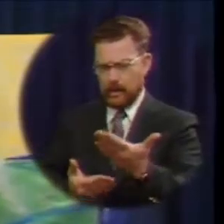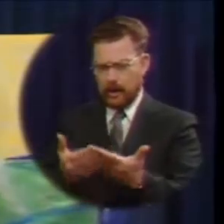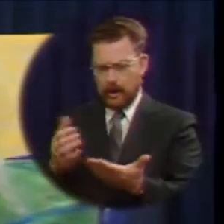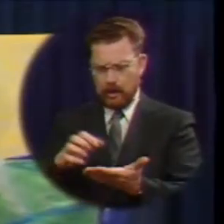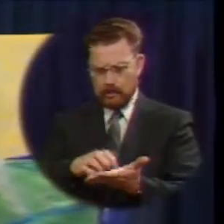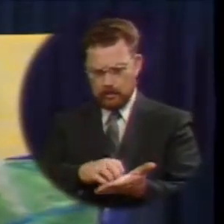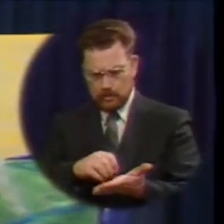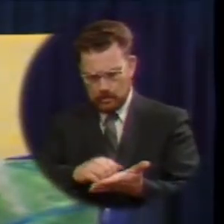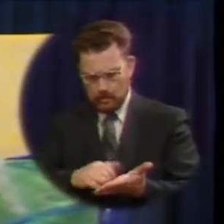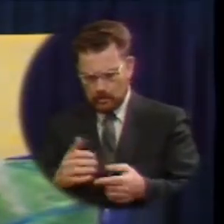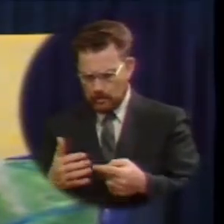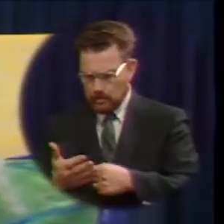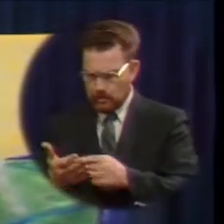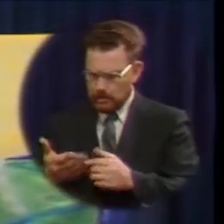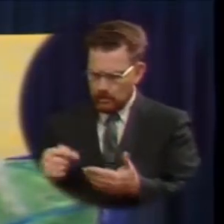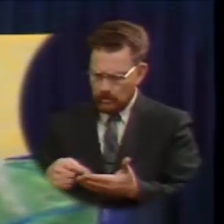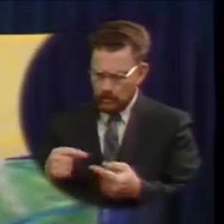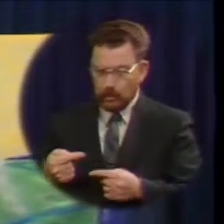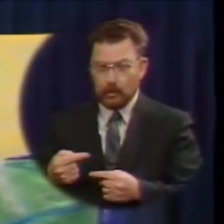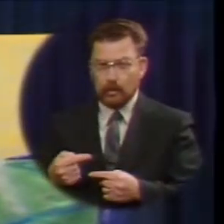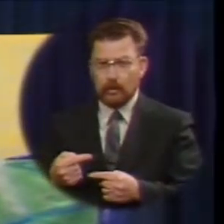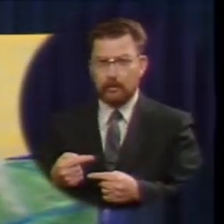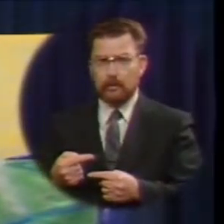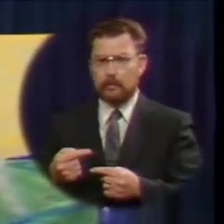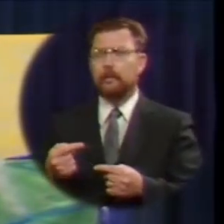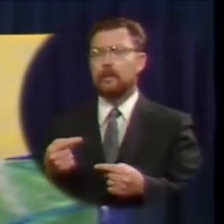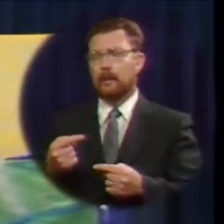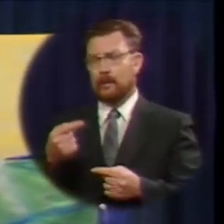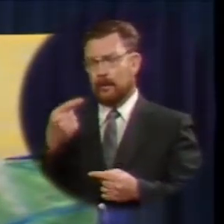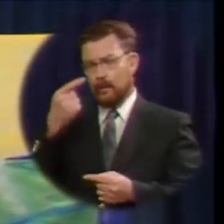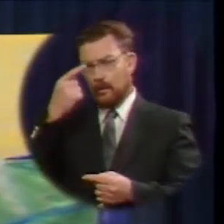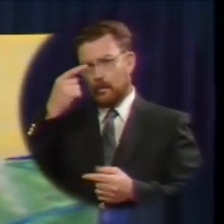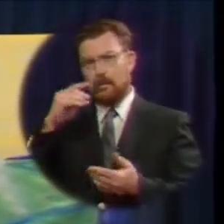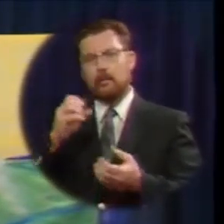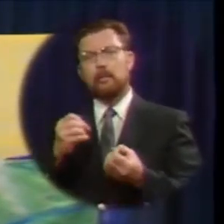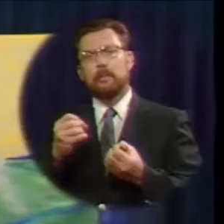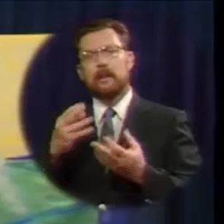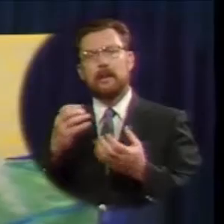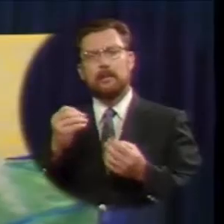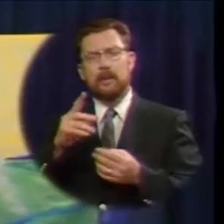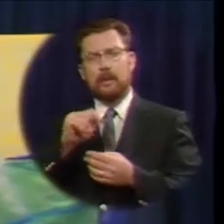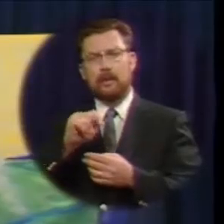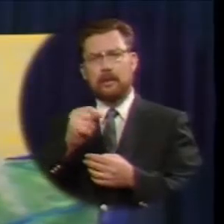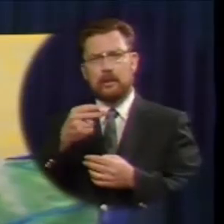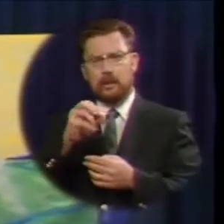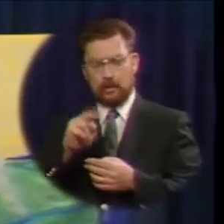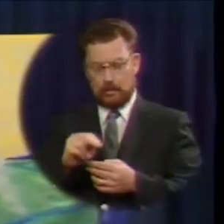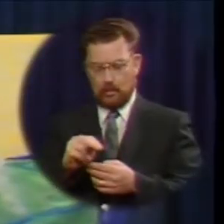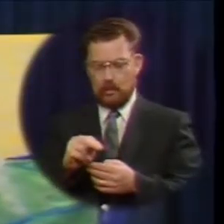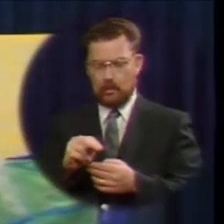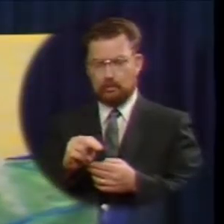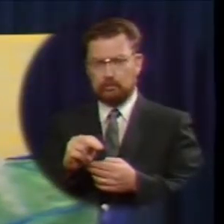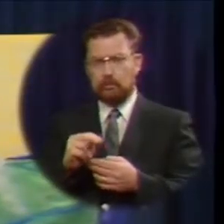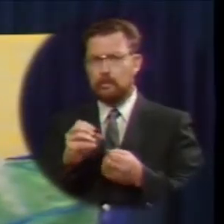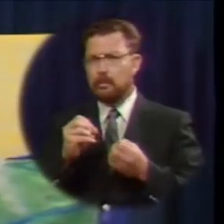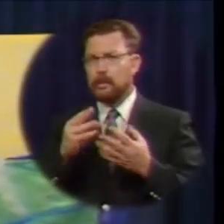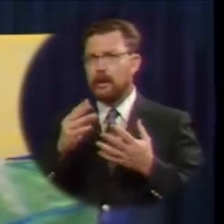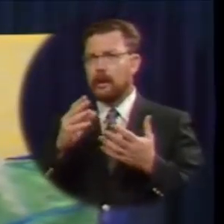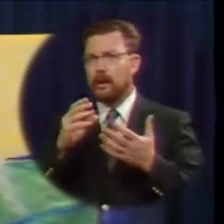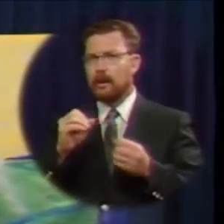torn they're pierced tonight by many a thorn they're pierced tonight by many